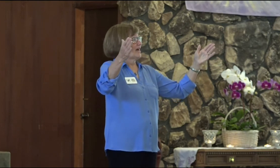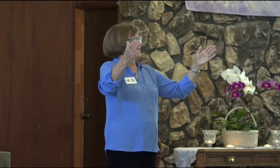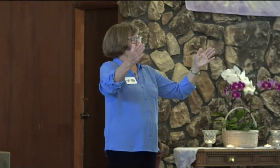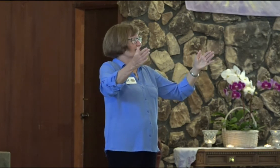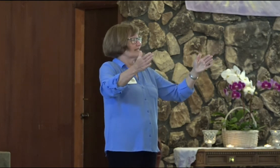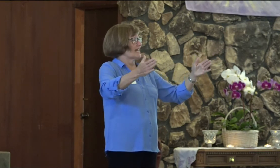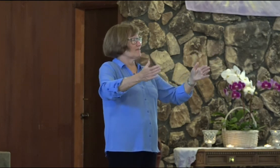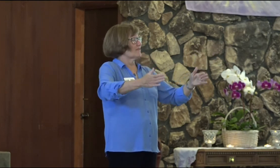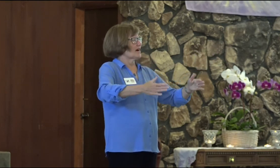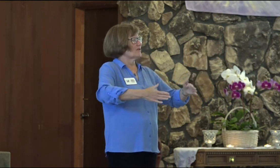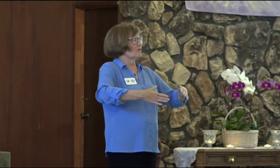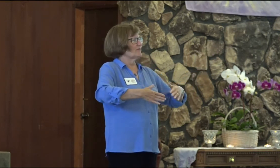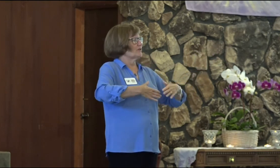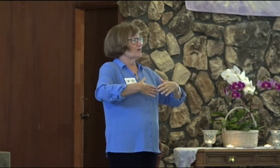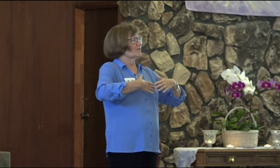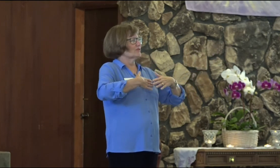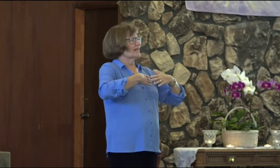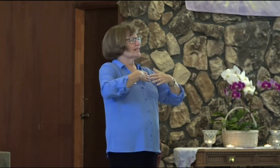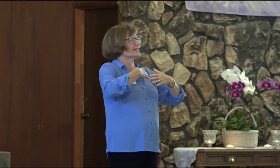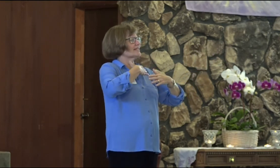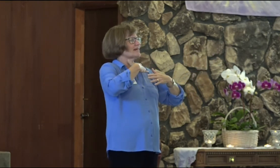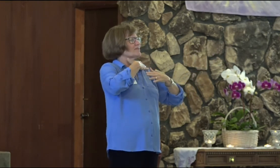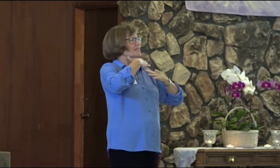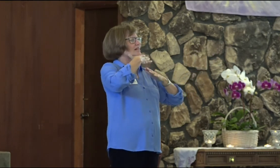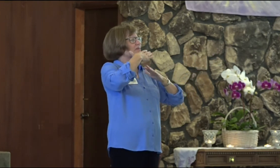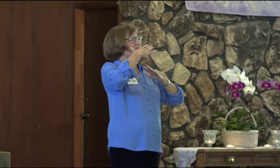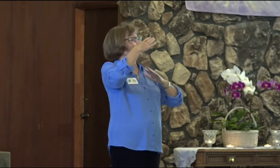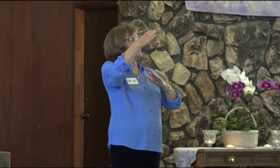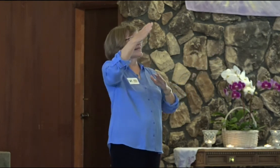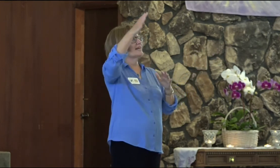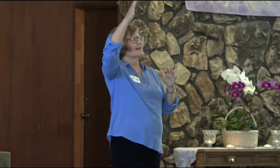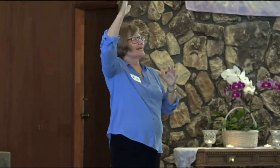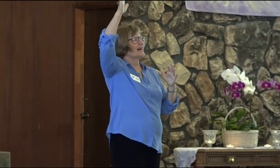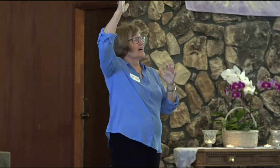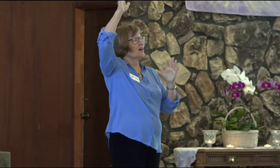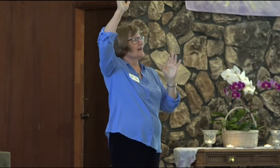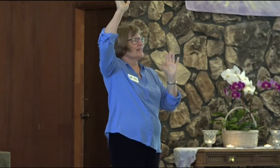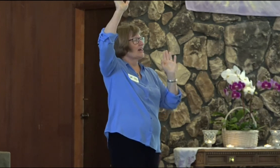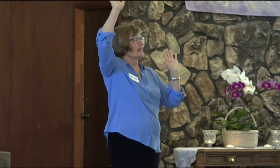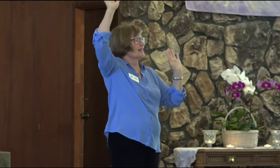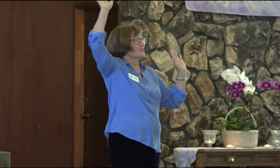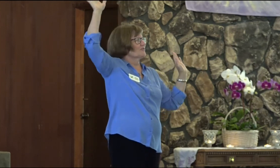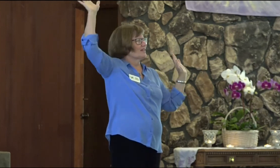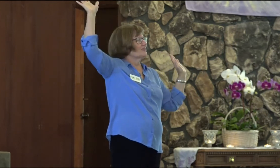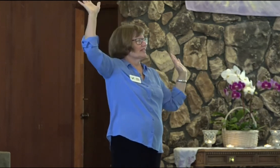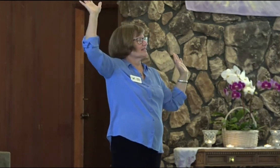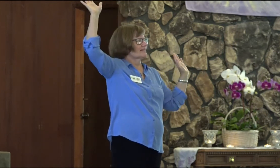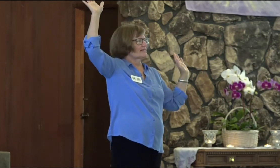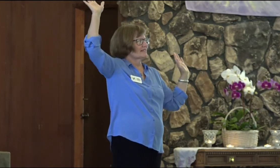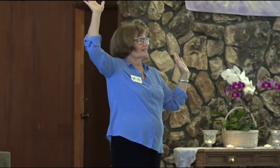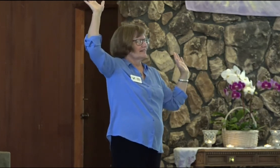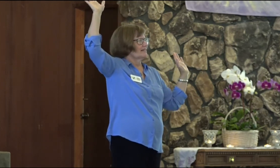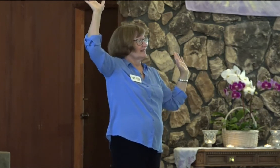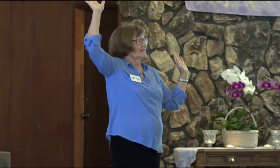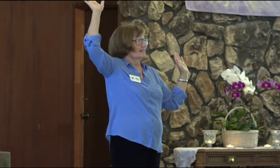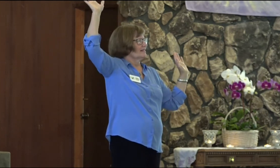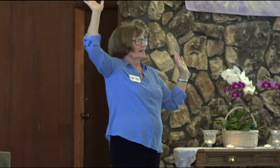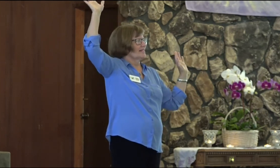If we're having the same thought over and over again, it's time to stop and say, all right, God, I surrender this.